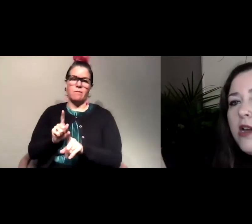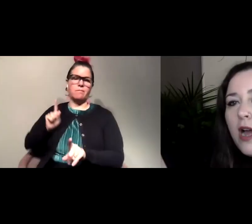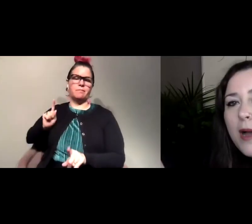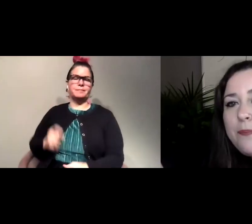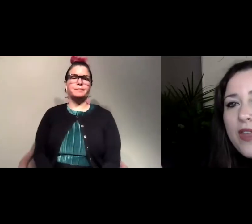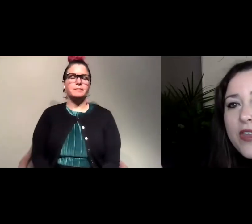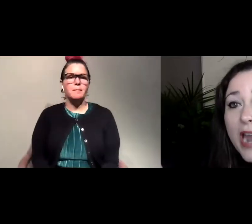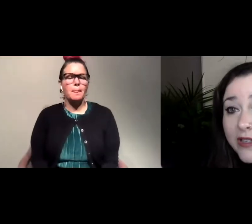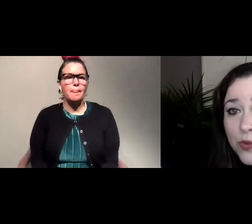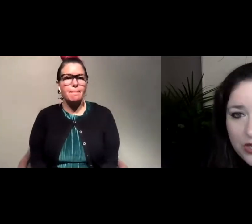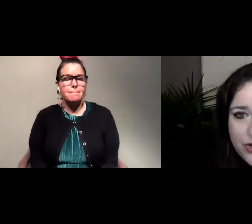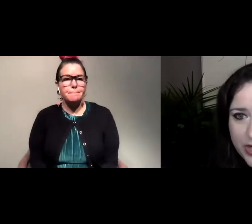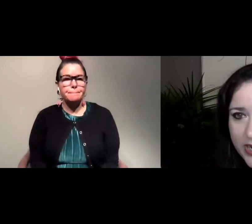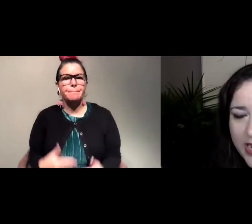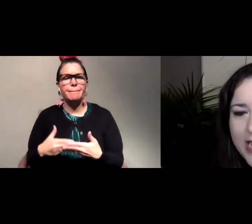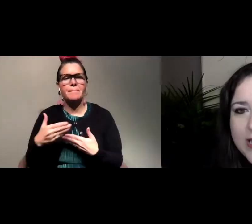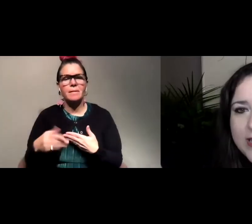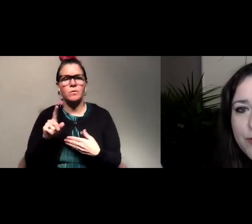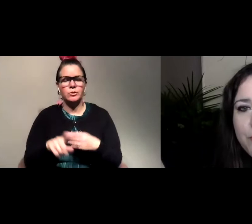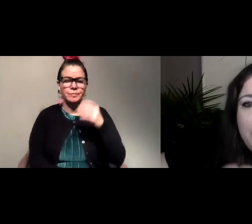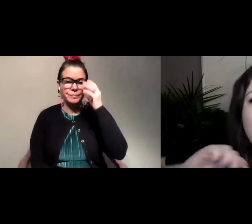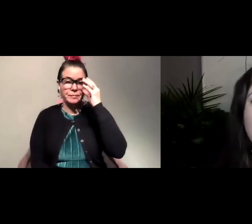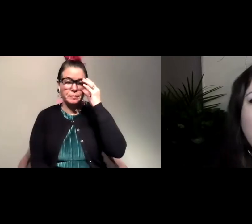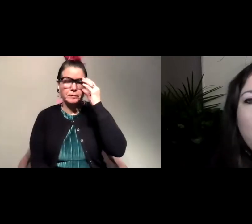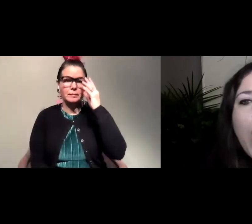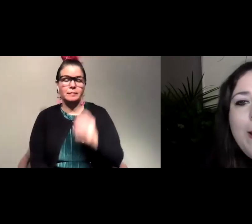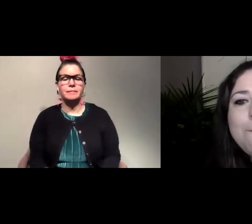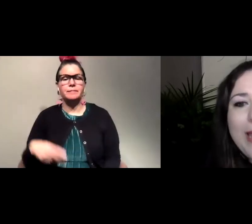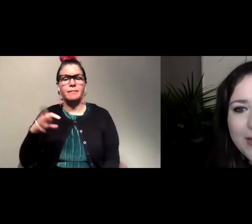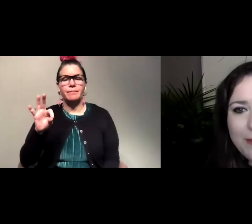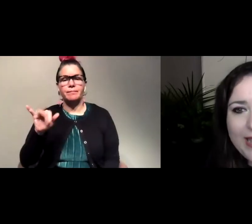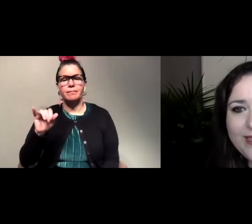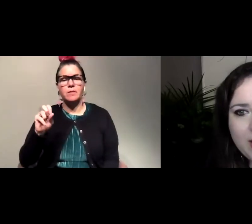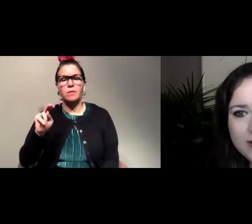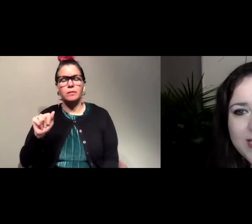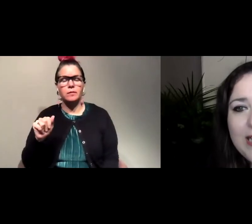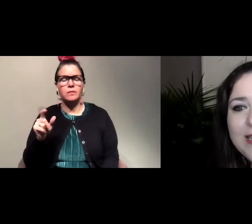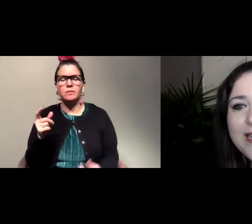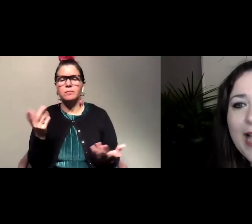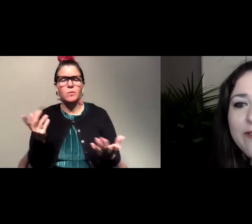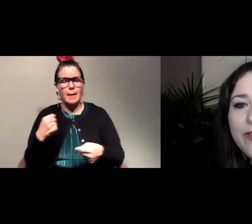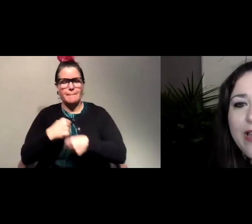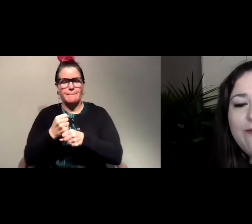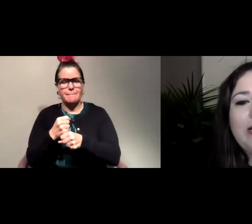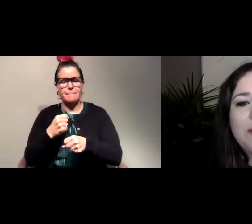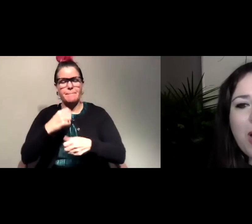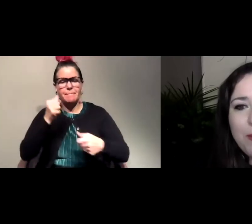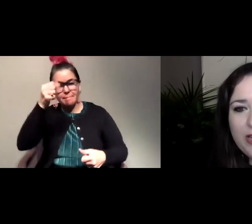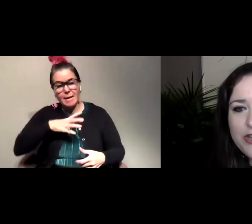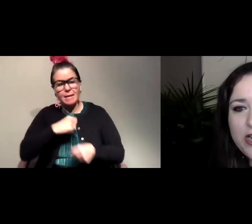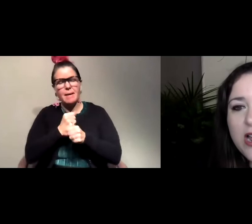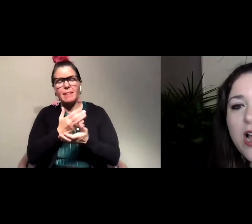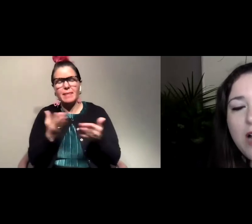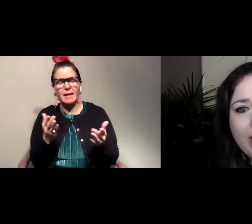the next question is from Fiona what man-made things tend to negatively affect the